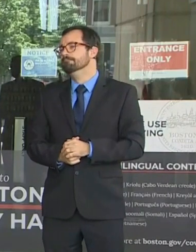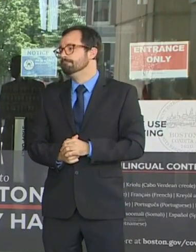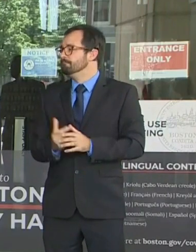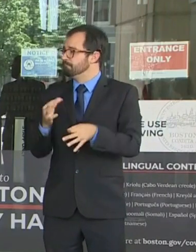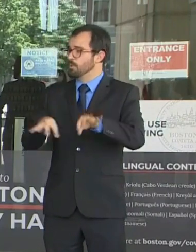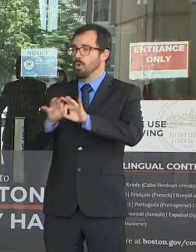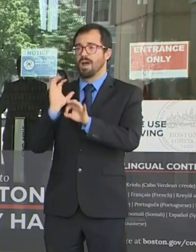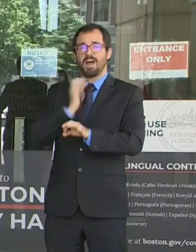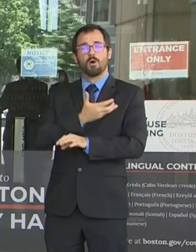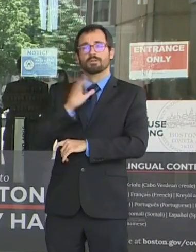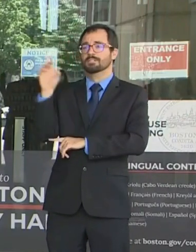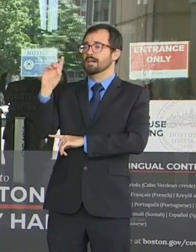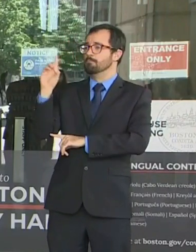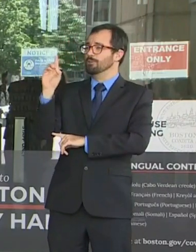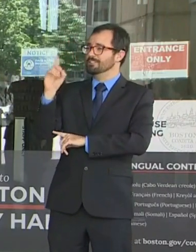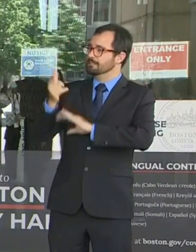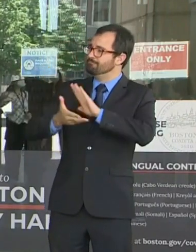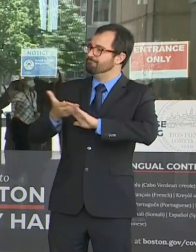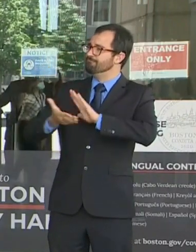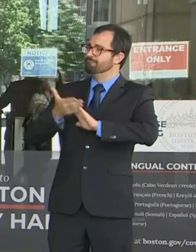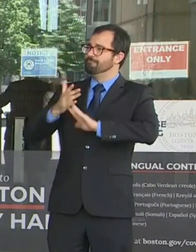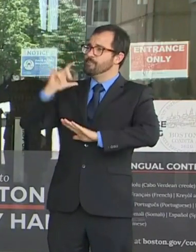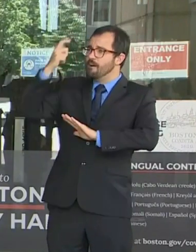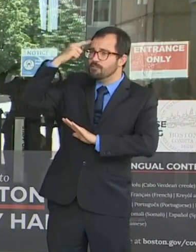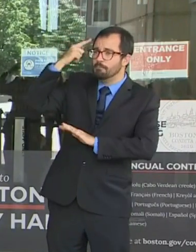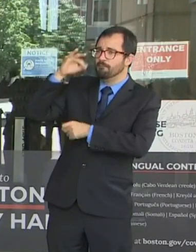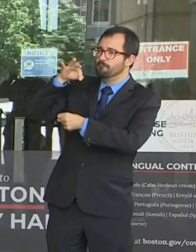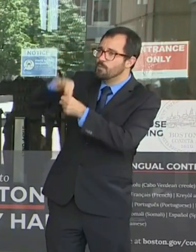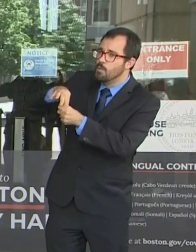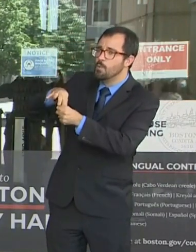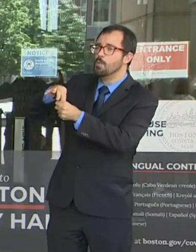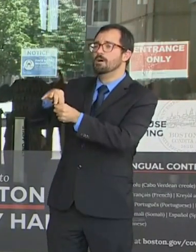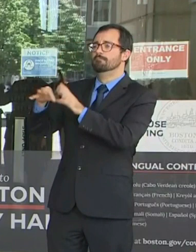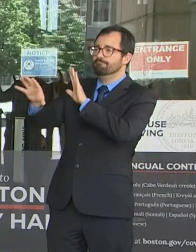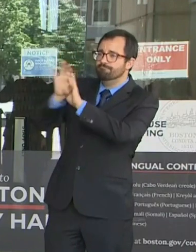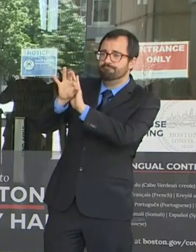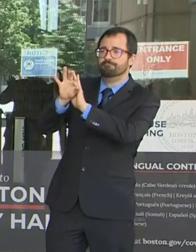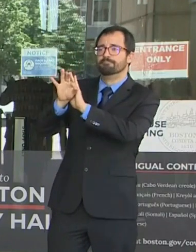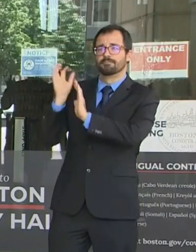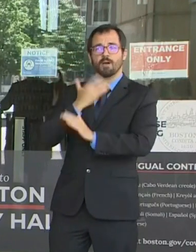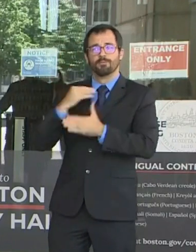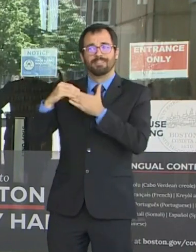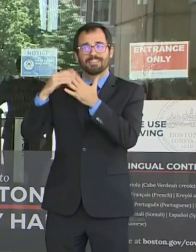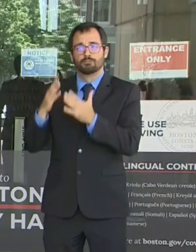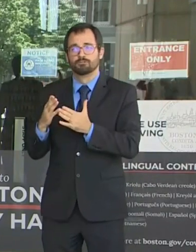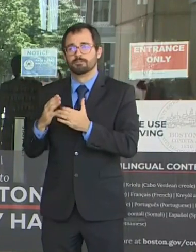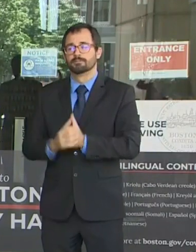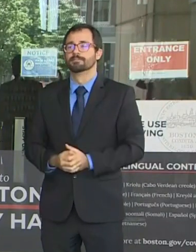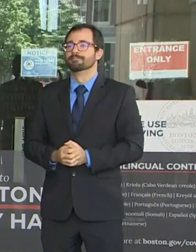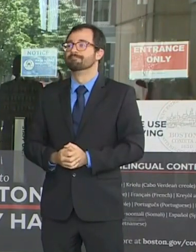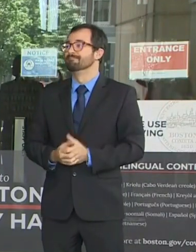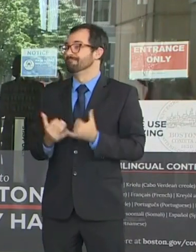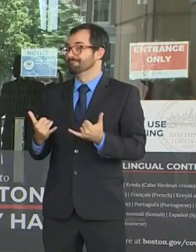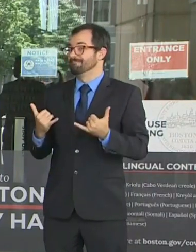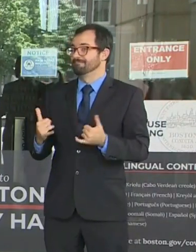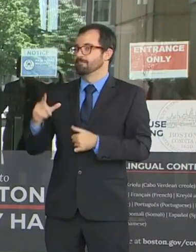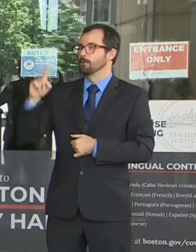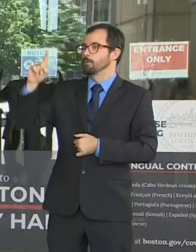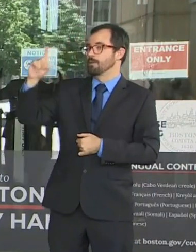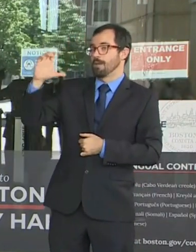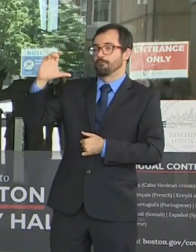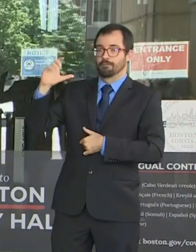anniversary of the ratification of the 19th Amendment to the United States Constitution. It made women's right to vote the law of the land.